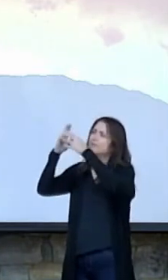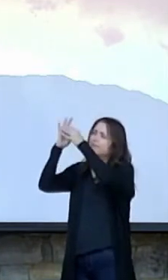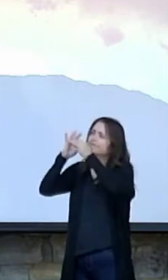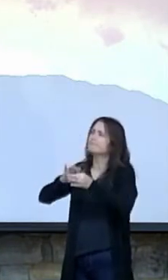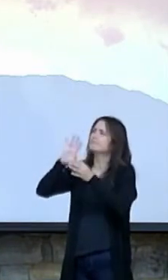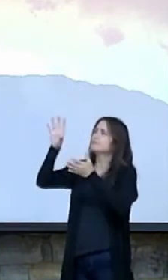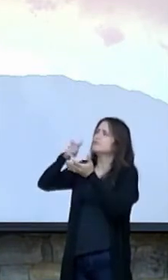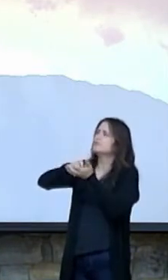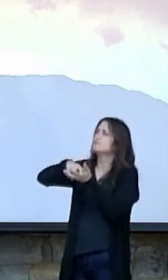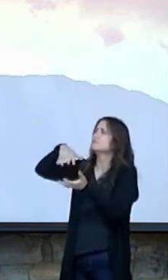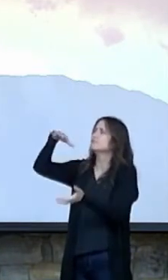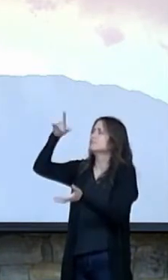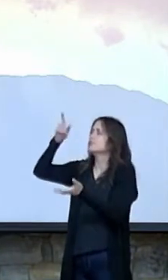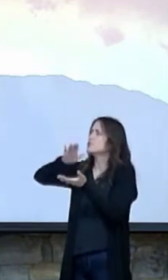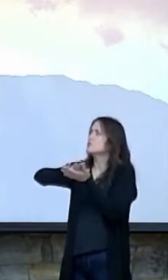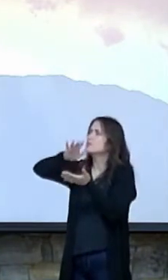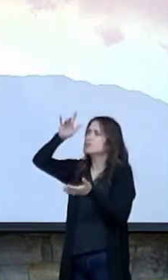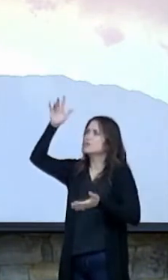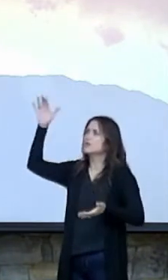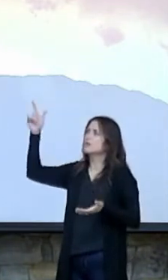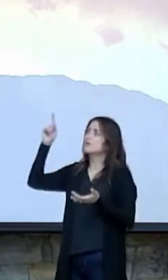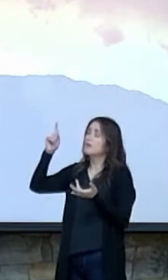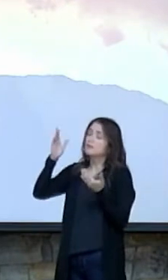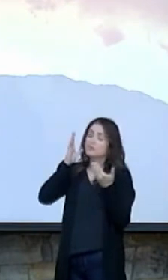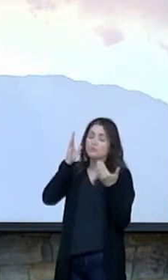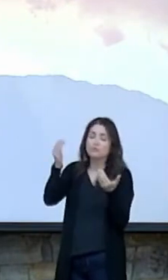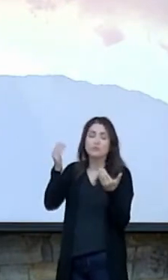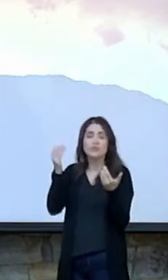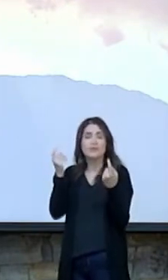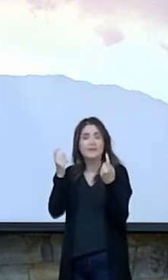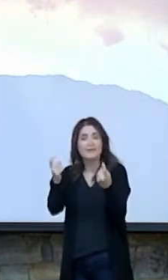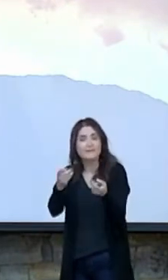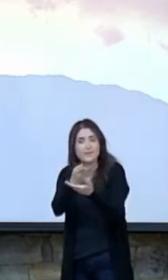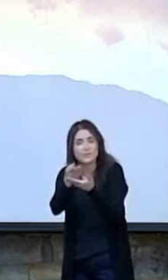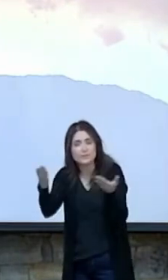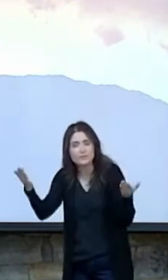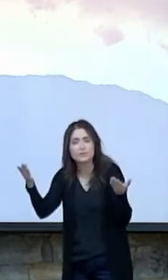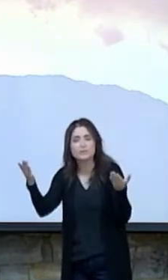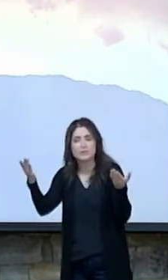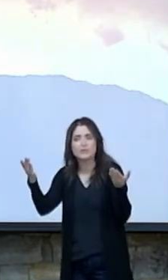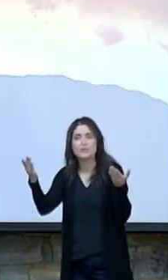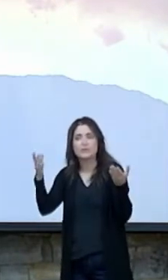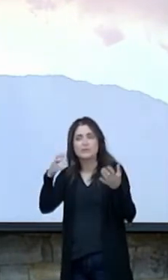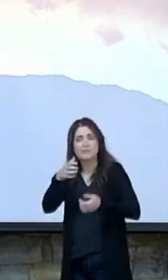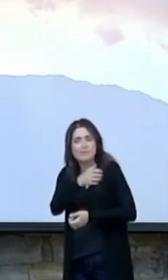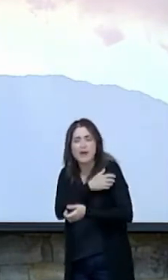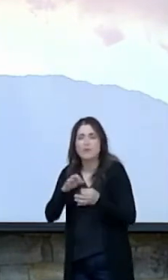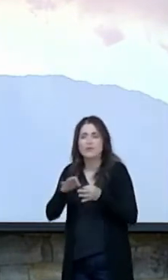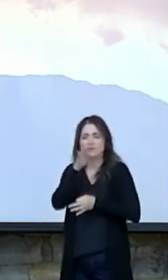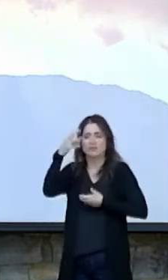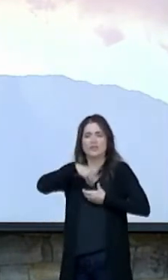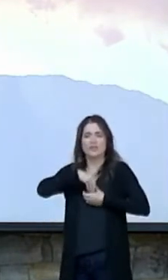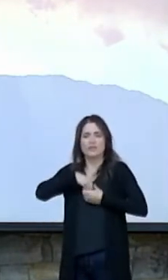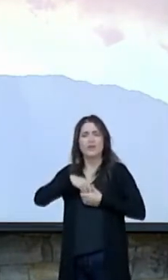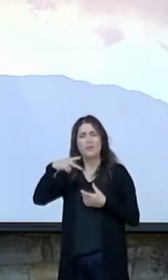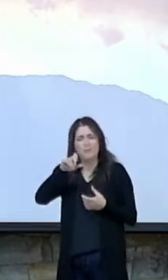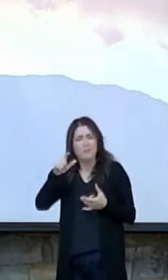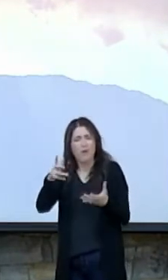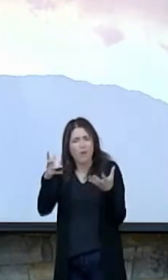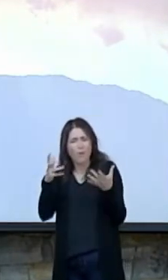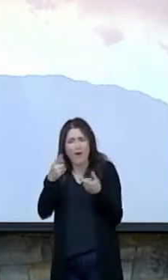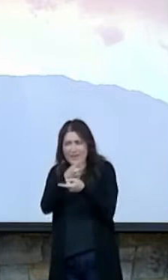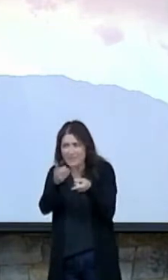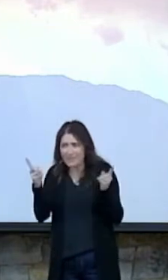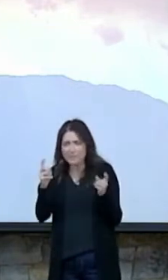He may grant you to be strengthened with power through His Spirit in your inner being. Paul wanted them to be strengthened.